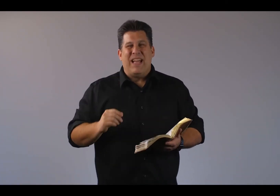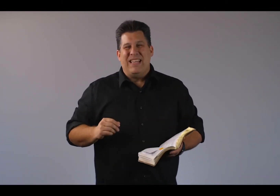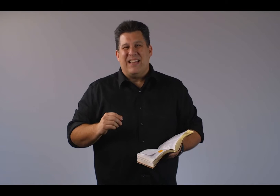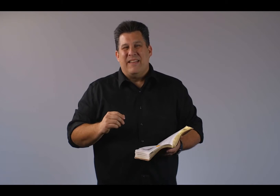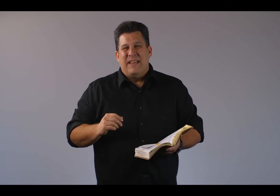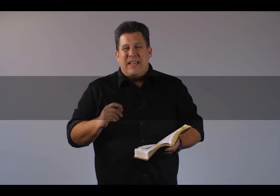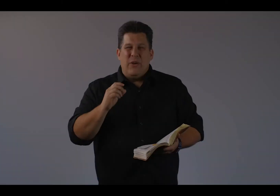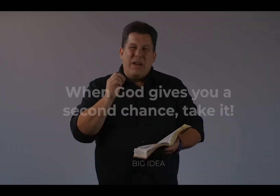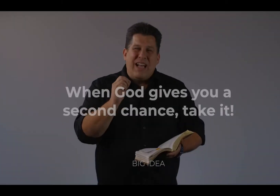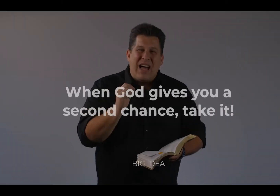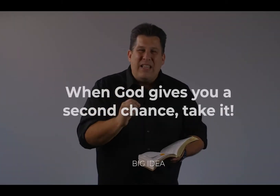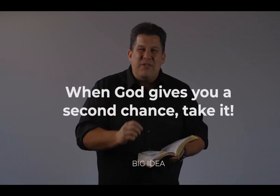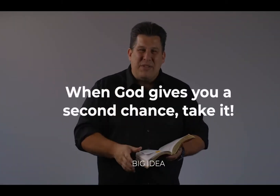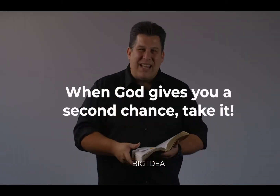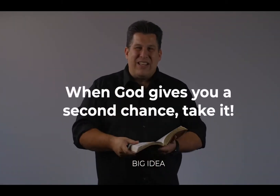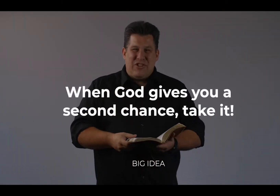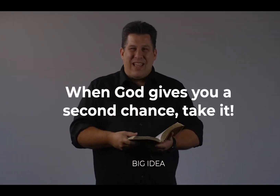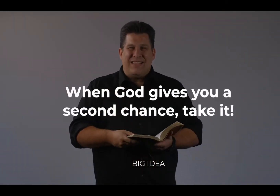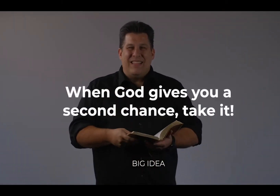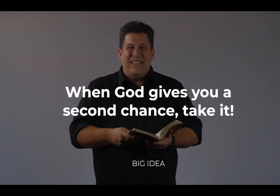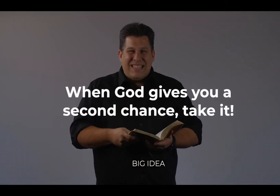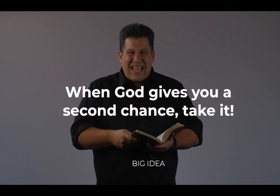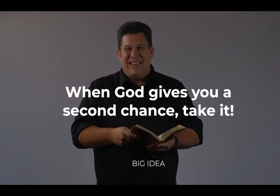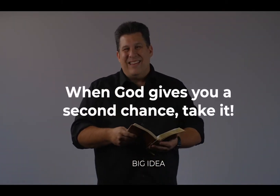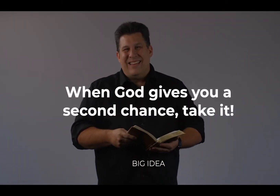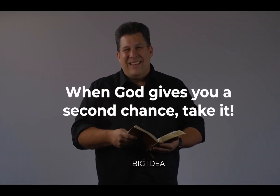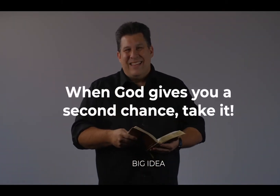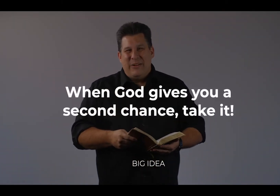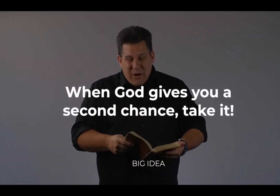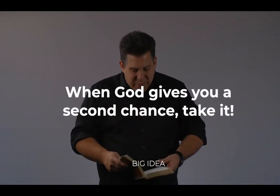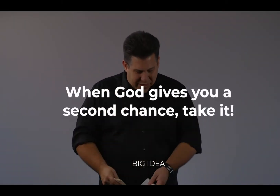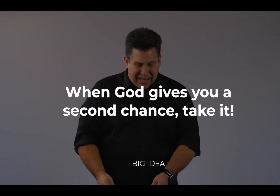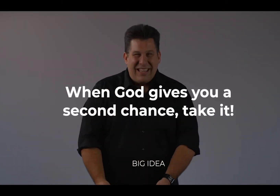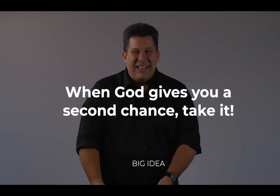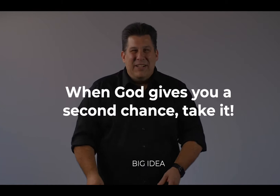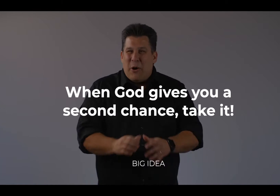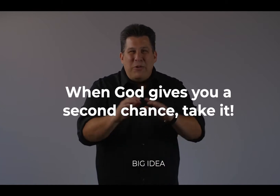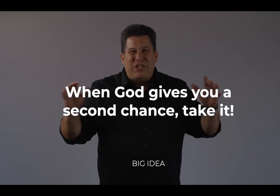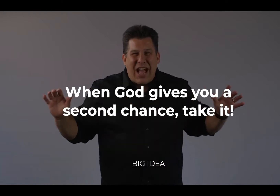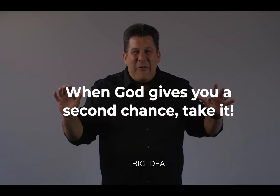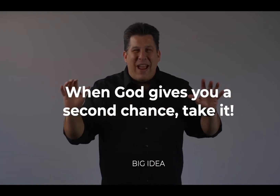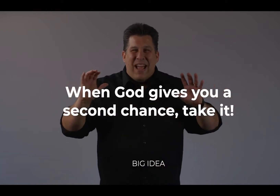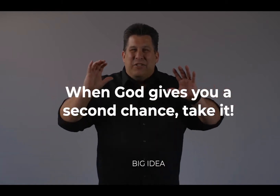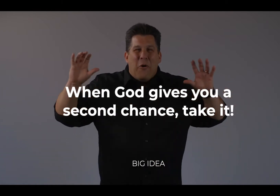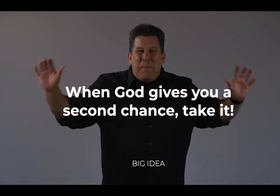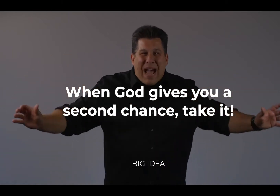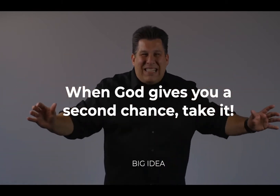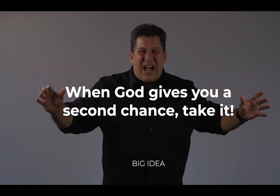idea that when God gives you a second chance, take it, run with it. Don't shy away. Don't back down.